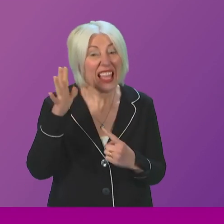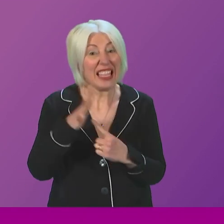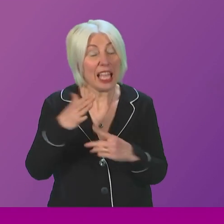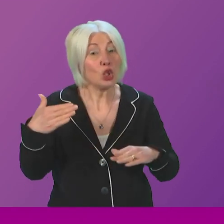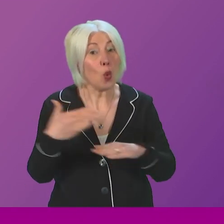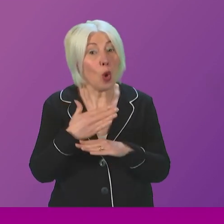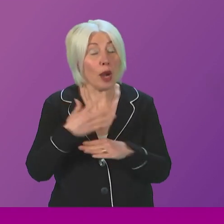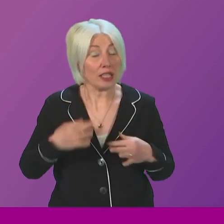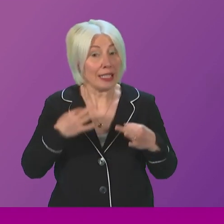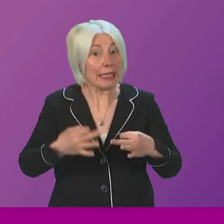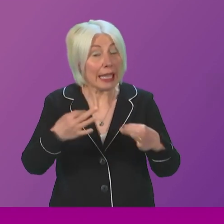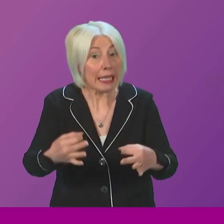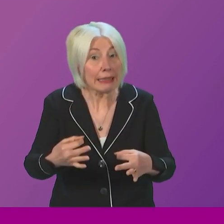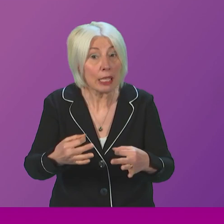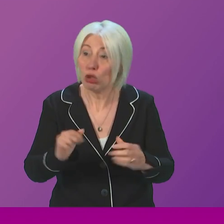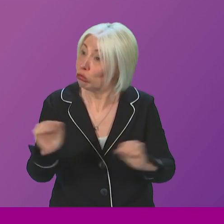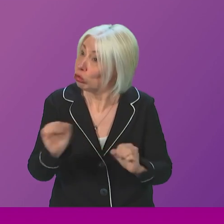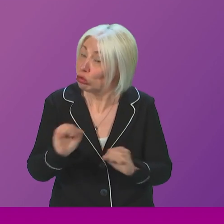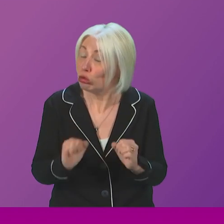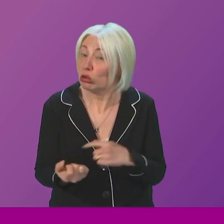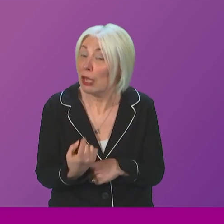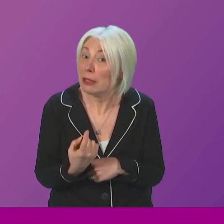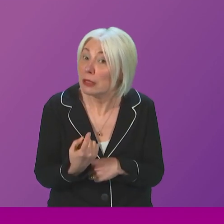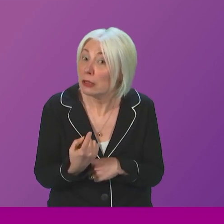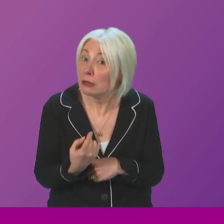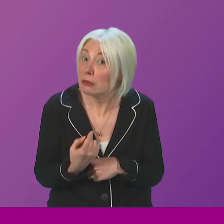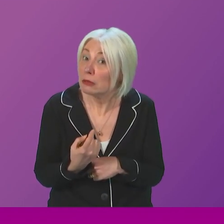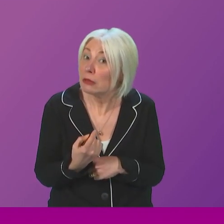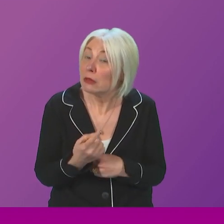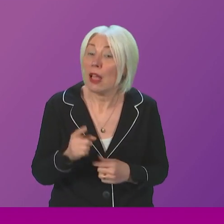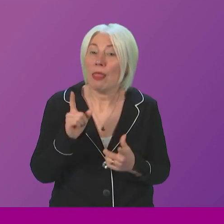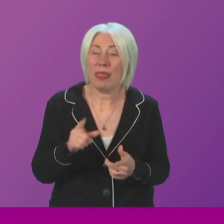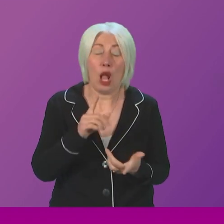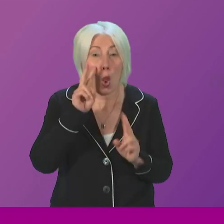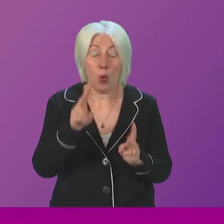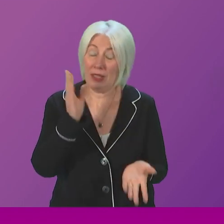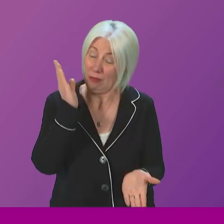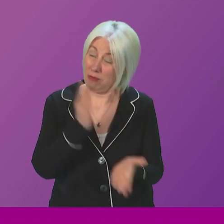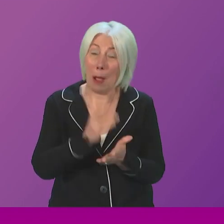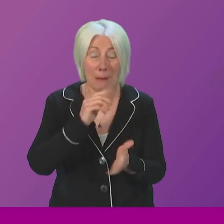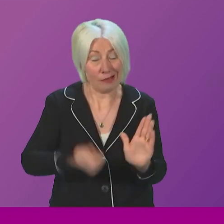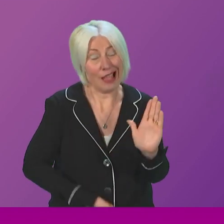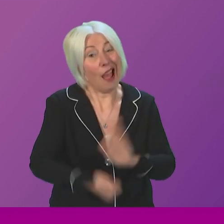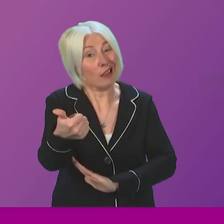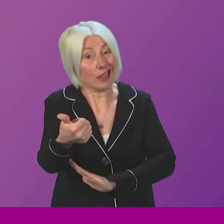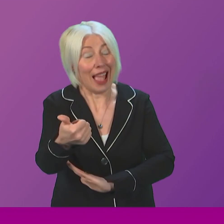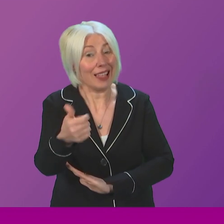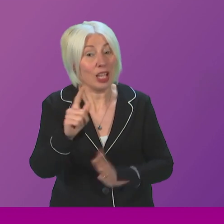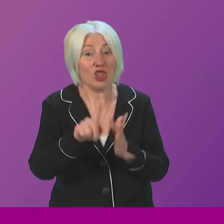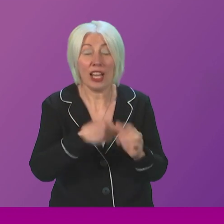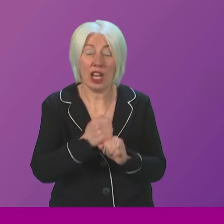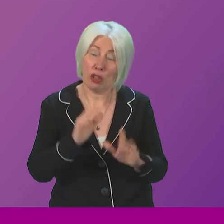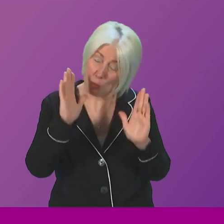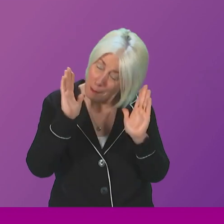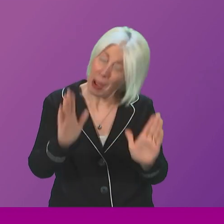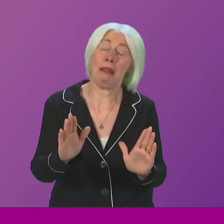Galruth delayed have still not happened. This looks like a clear-cut, sackable offence. But at the very least, at the